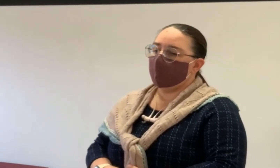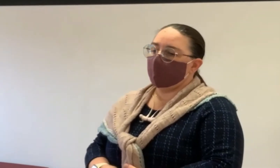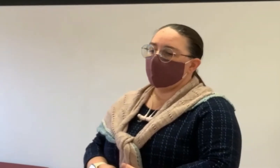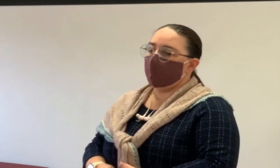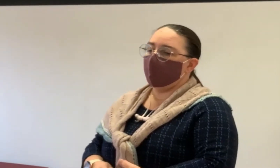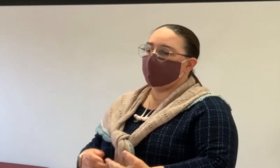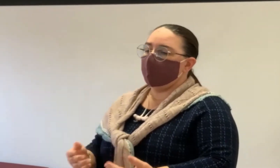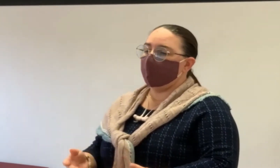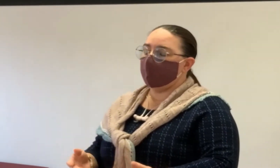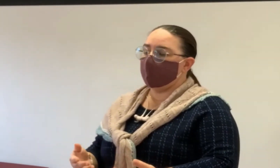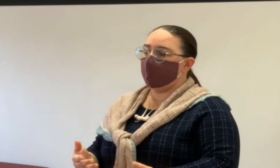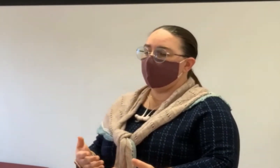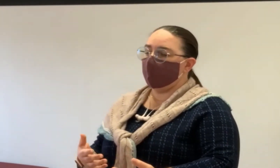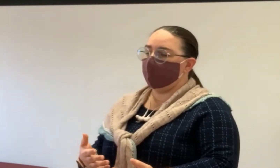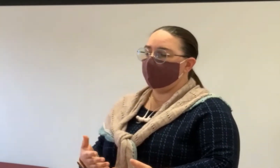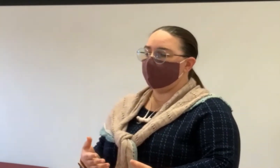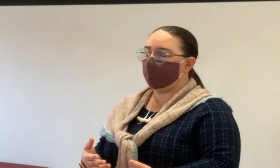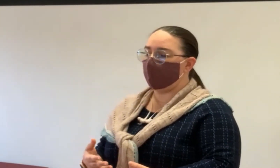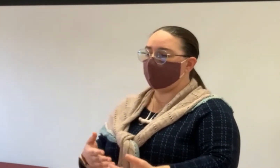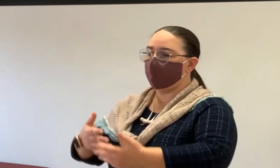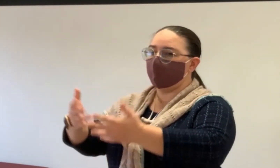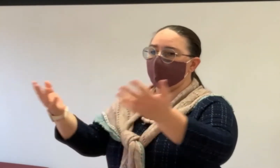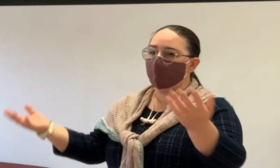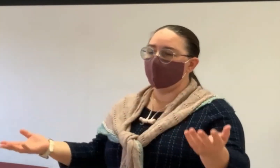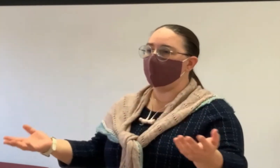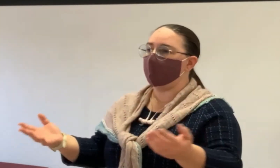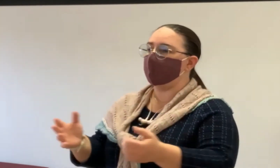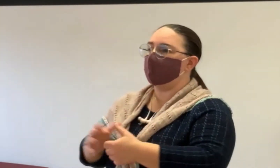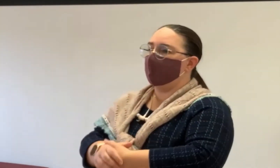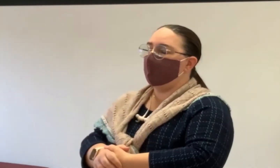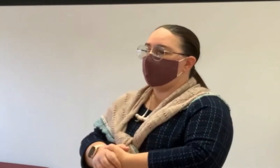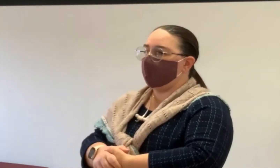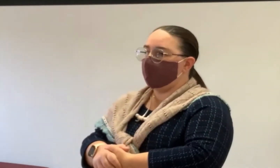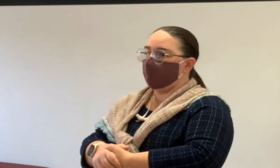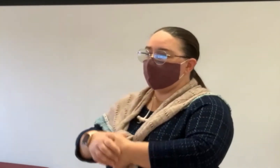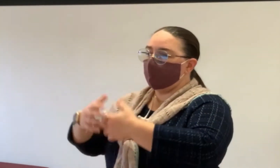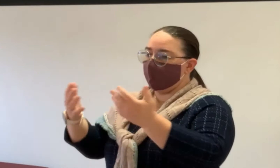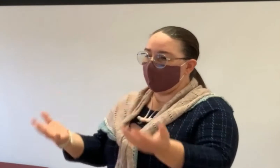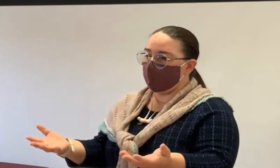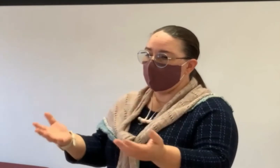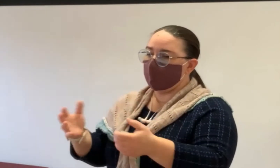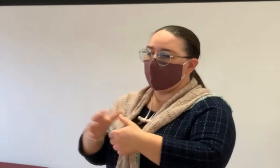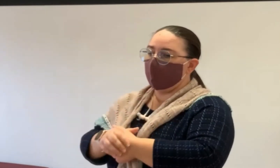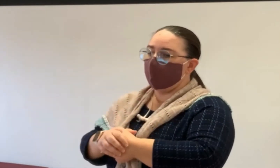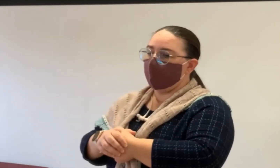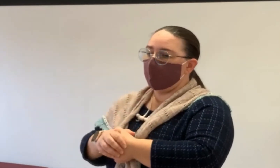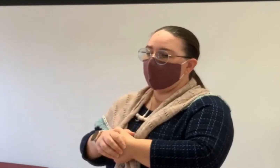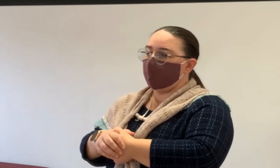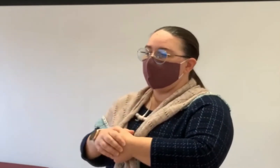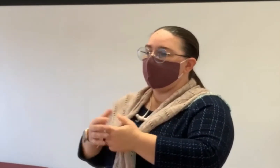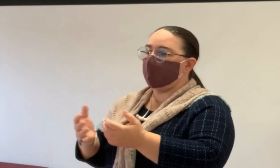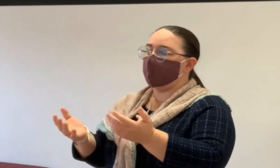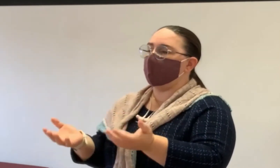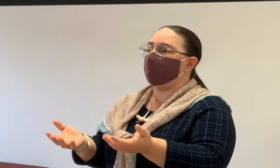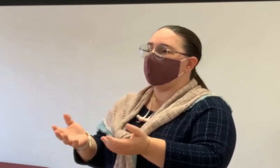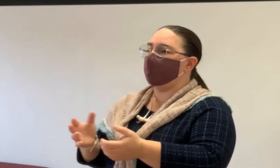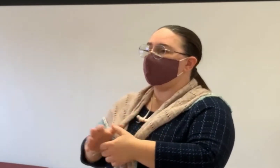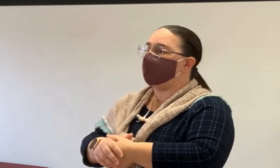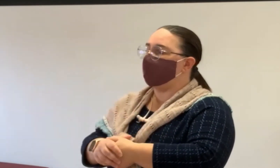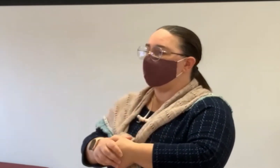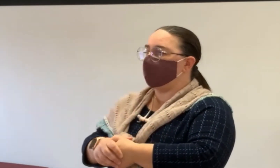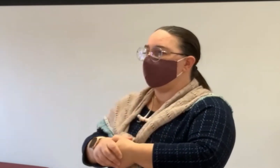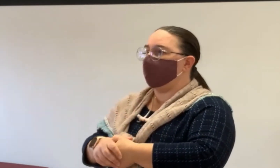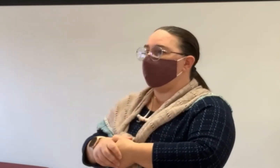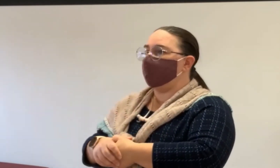So one of the things, you know, and I'm sure you all know because you're living this that, you know, needs change